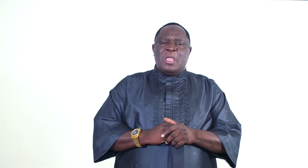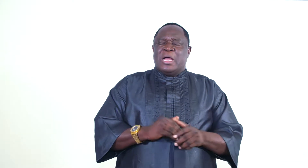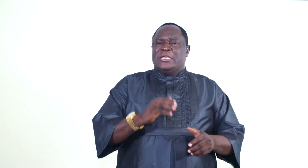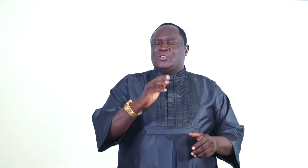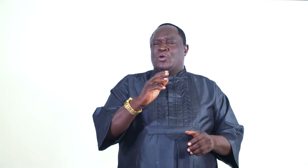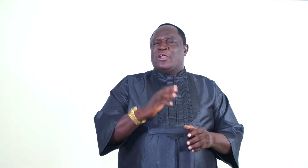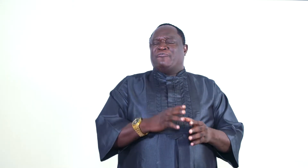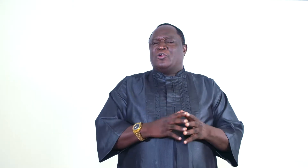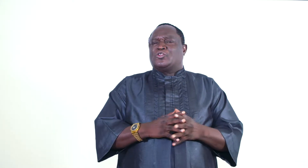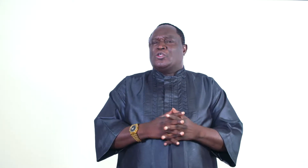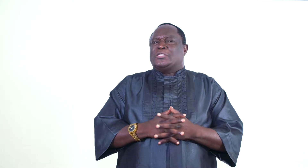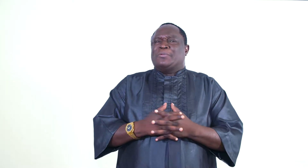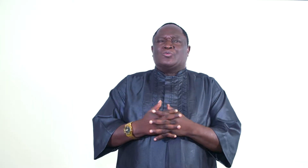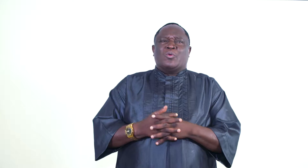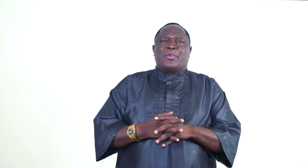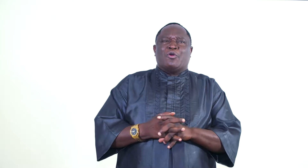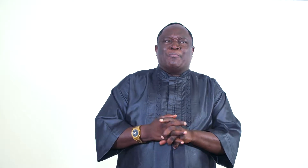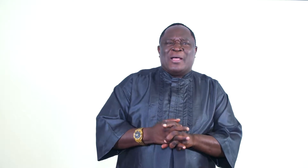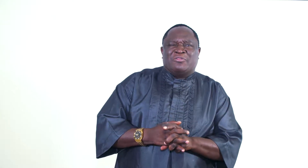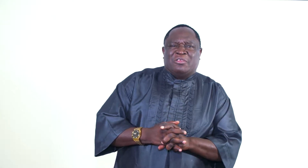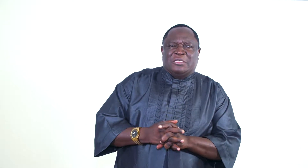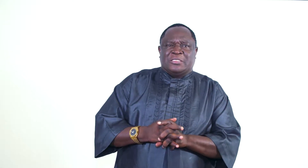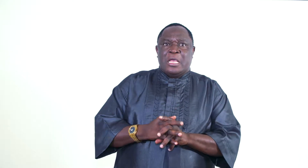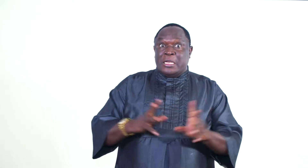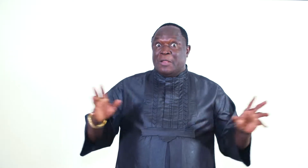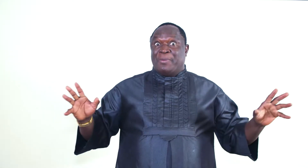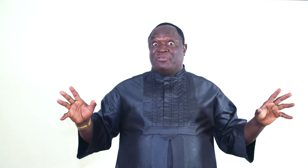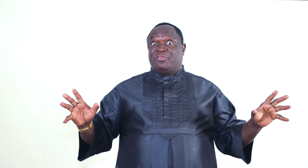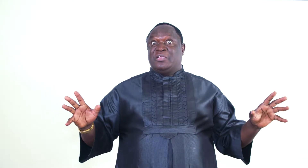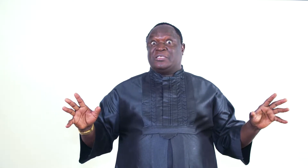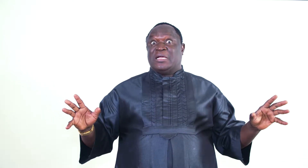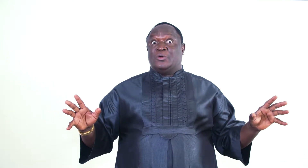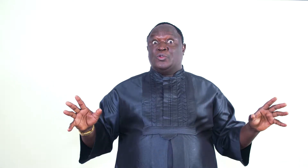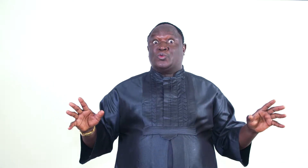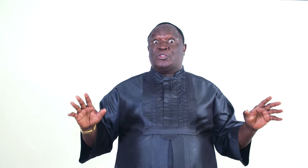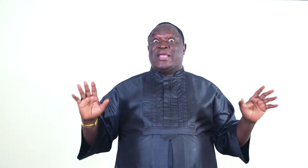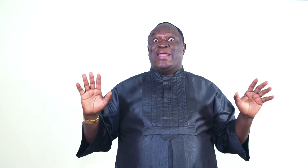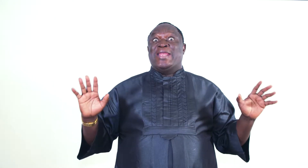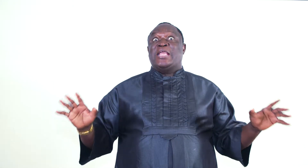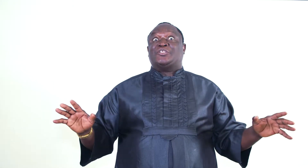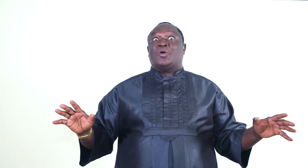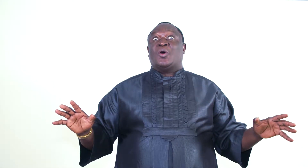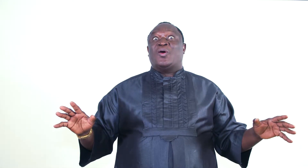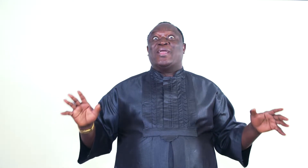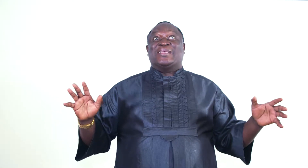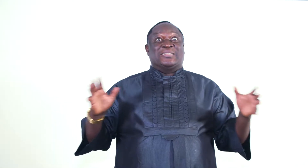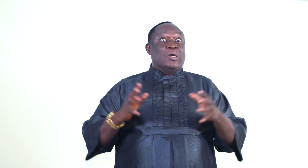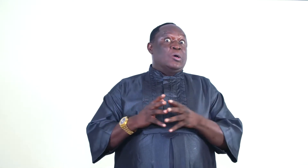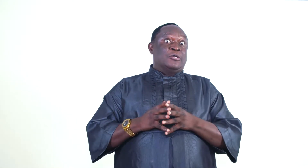And this other false concept is what we call pantheists. The pantheists are those who say nature is God.